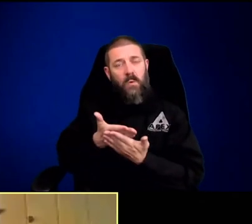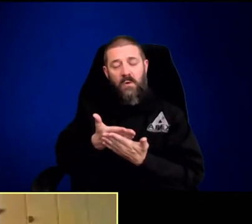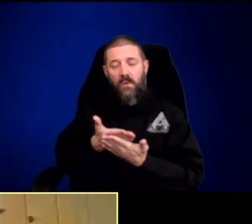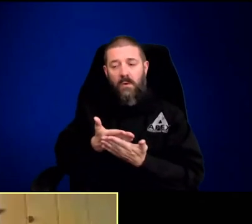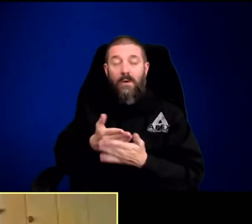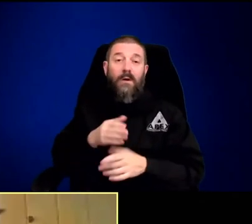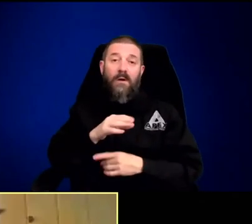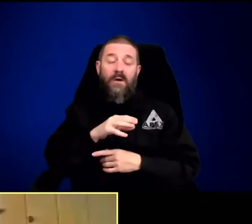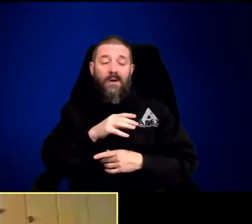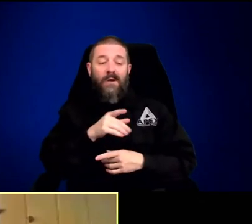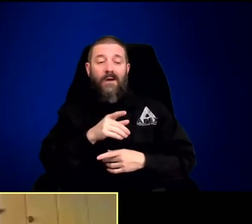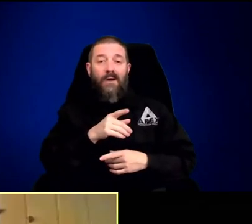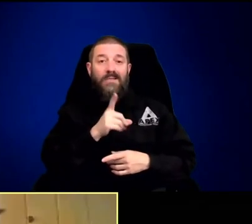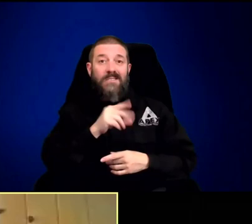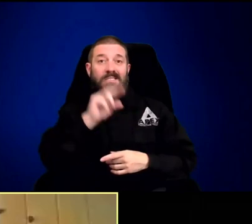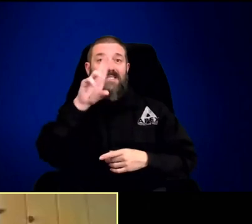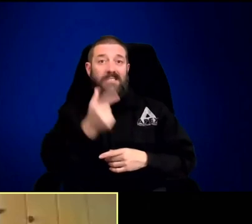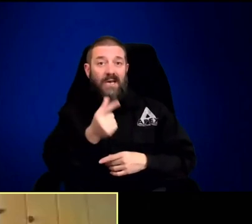there an opportunity?